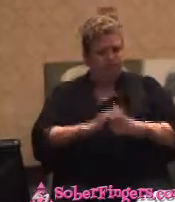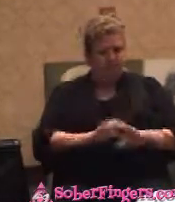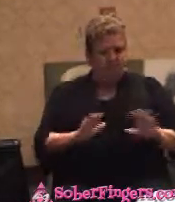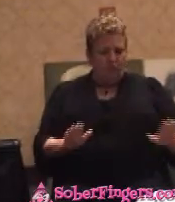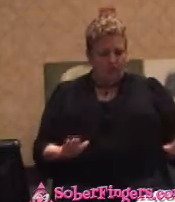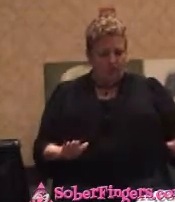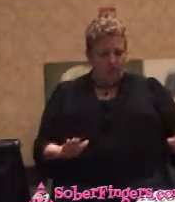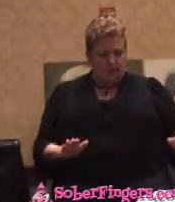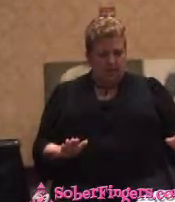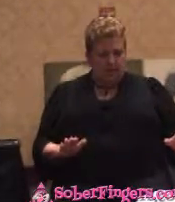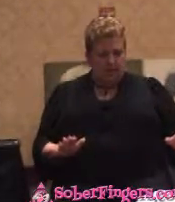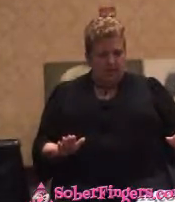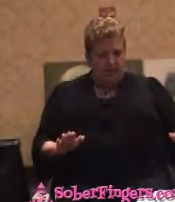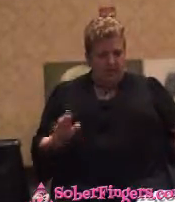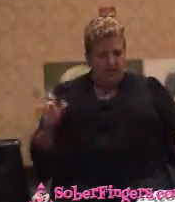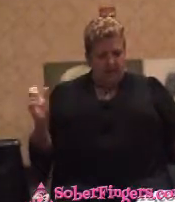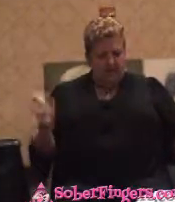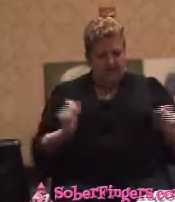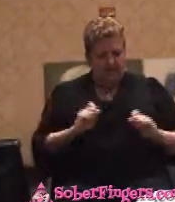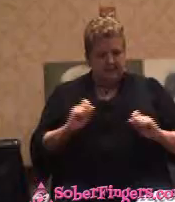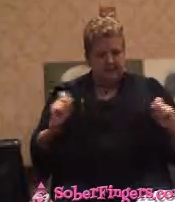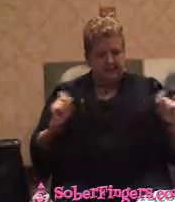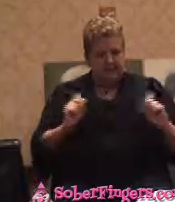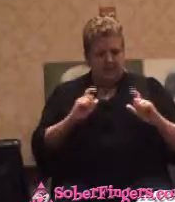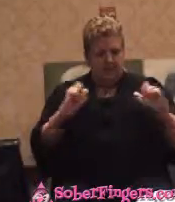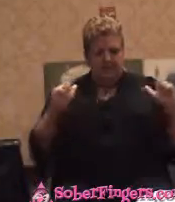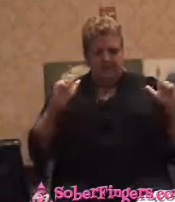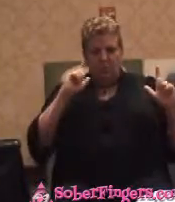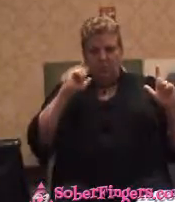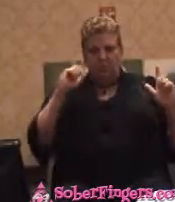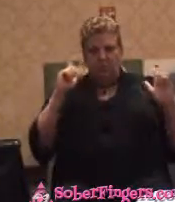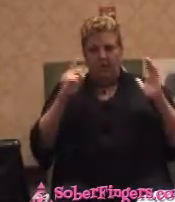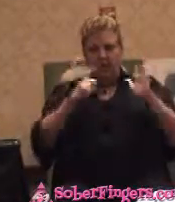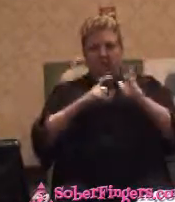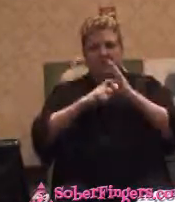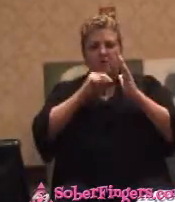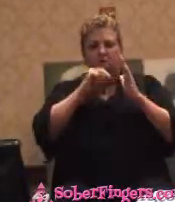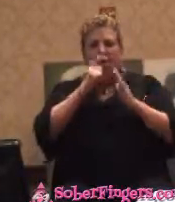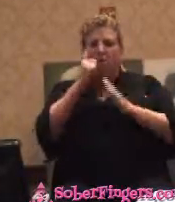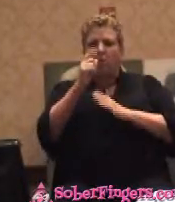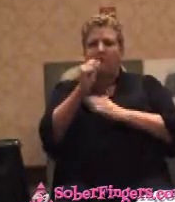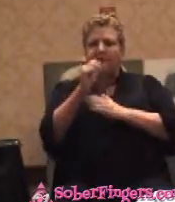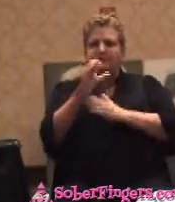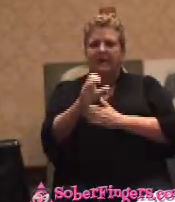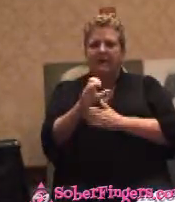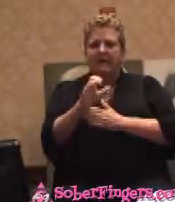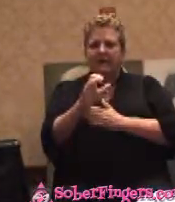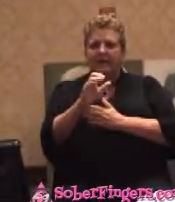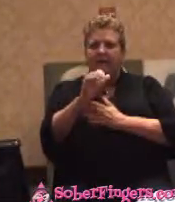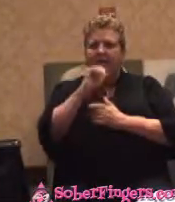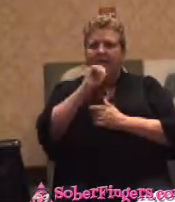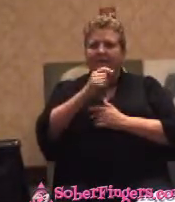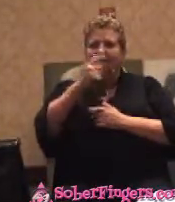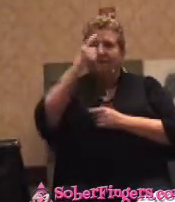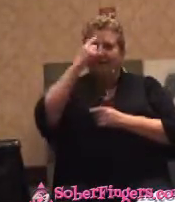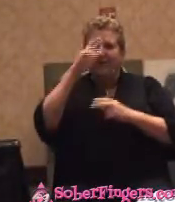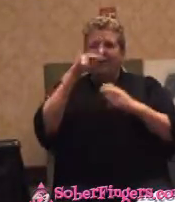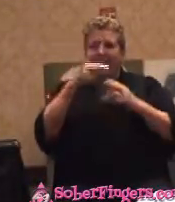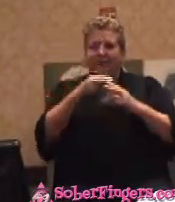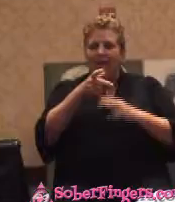realized that, you know, not one second, not one second did I ever think about taking a drink. It never